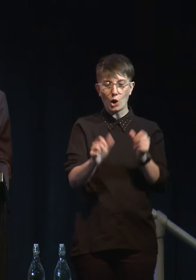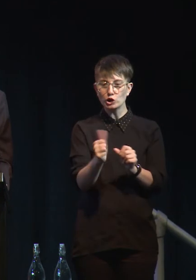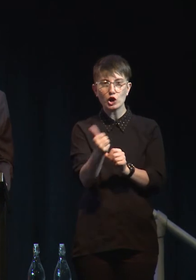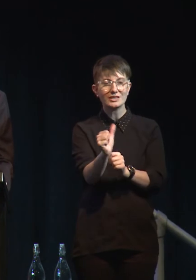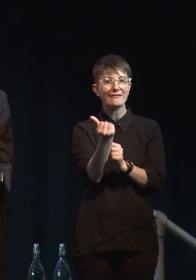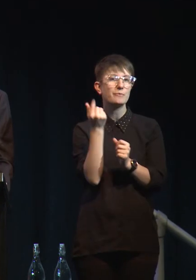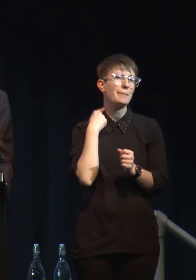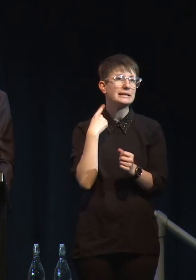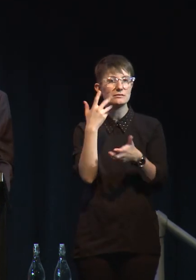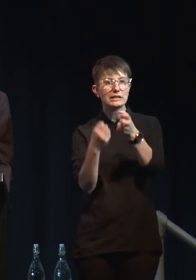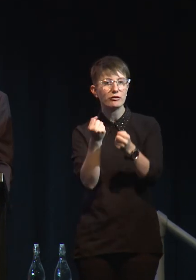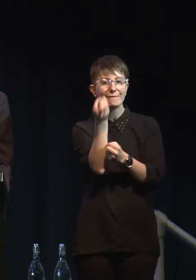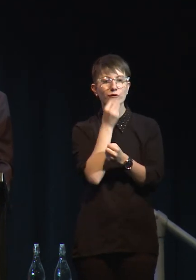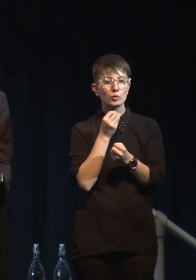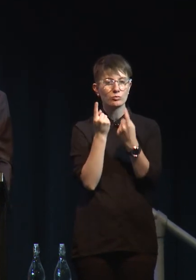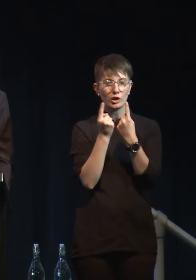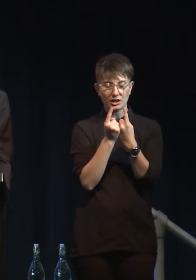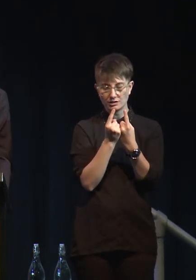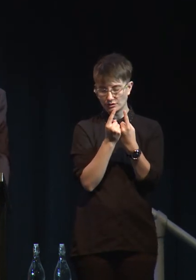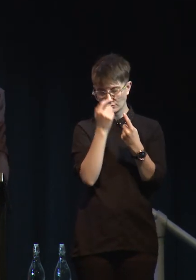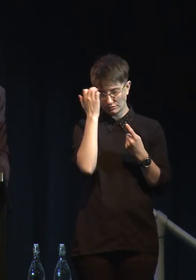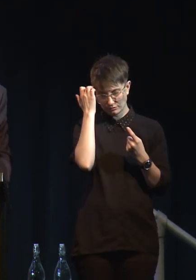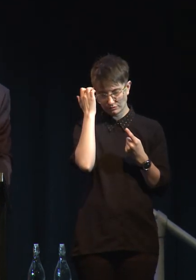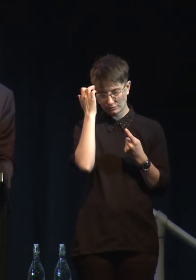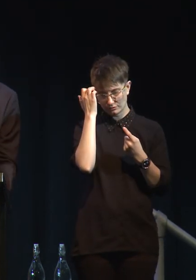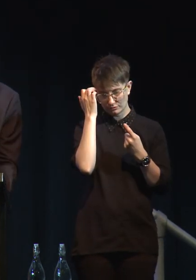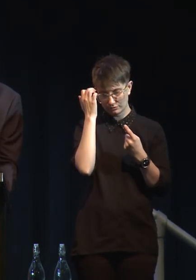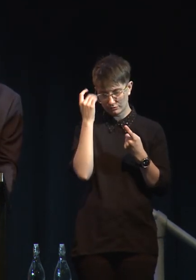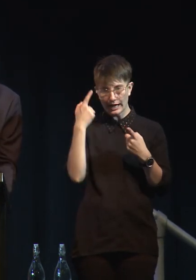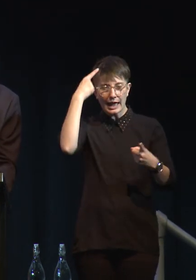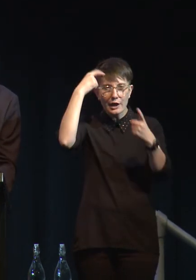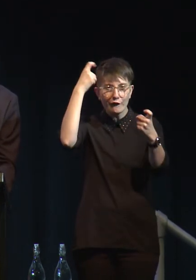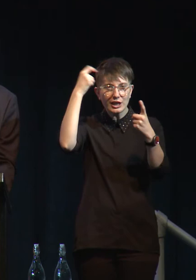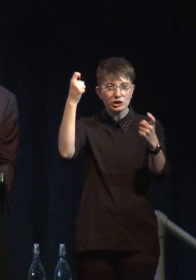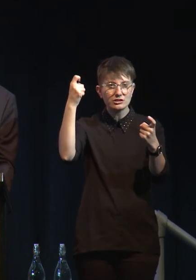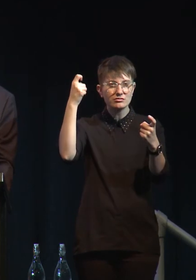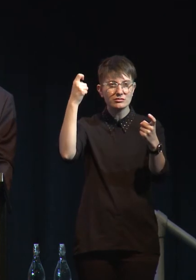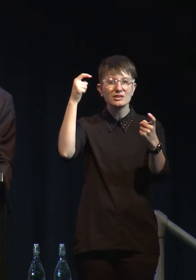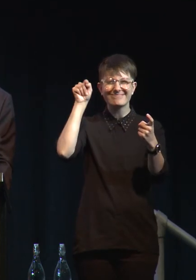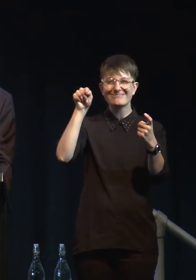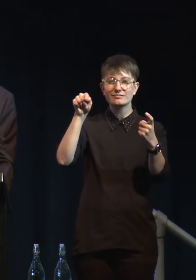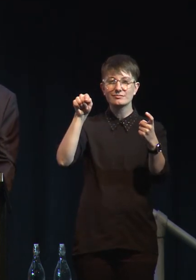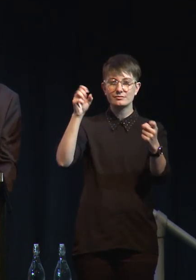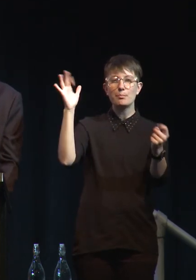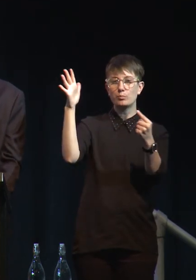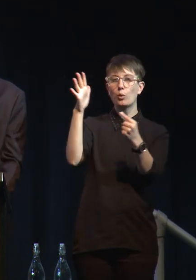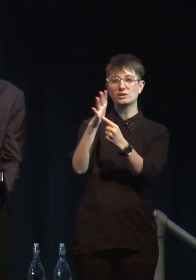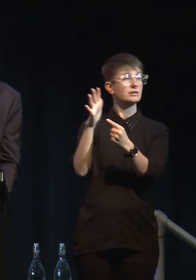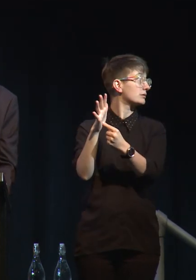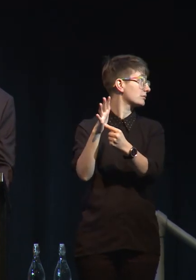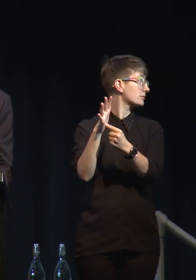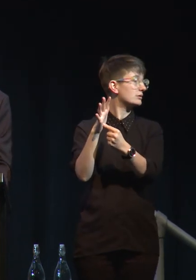dairy food products and other things. But innovation is a key part of